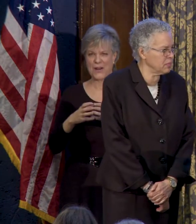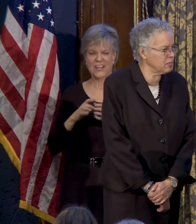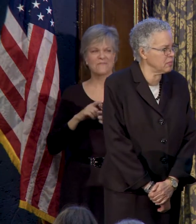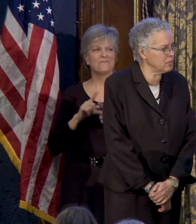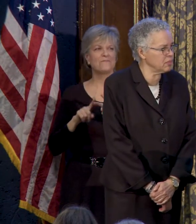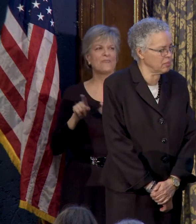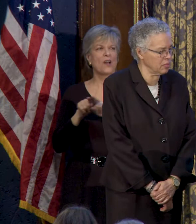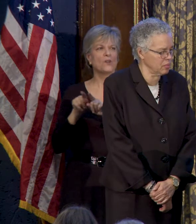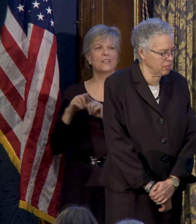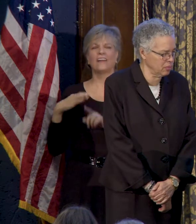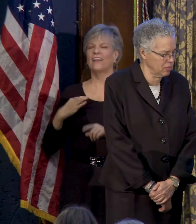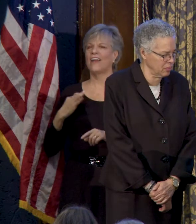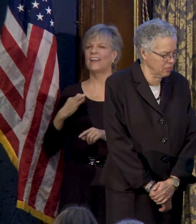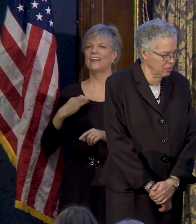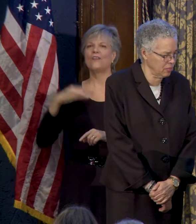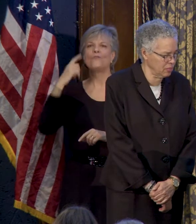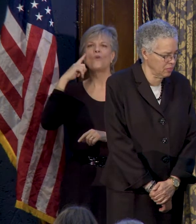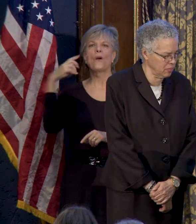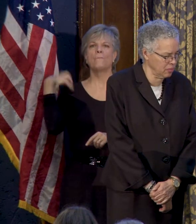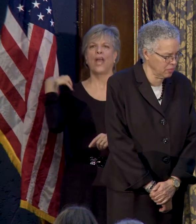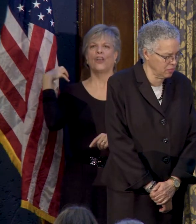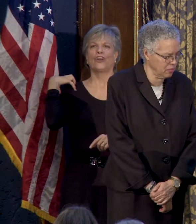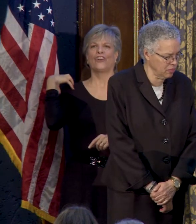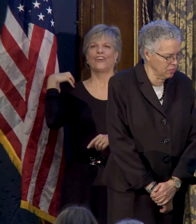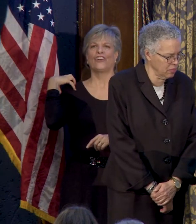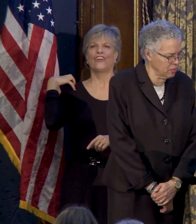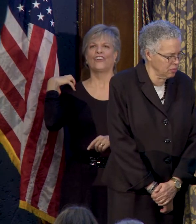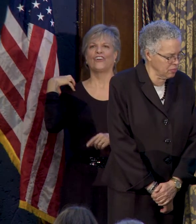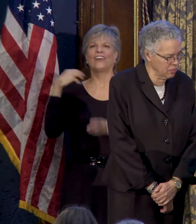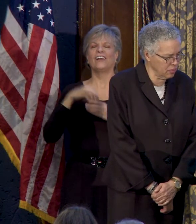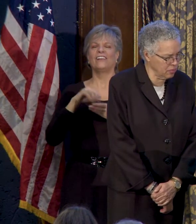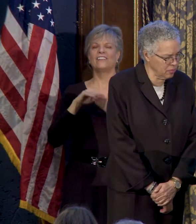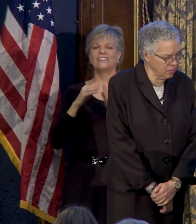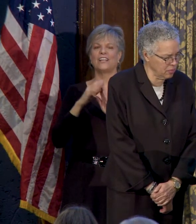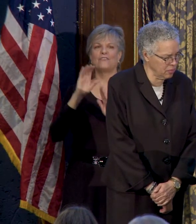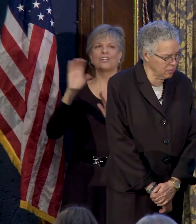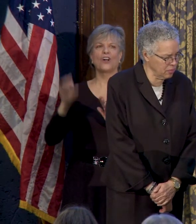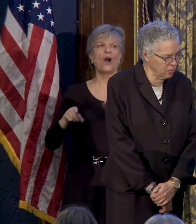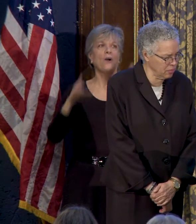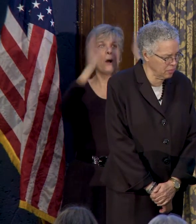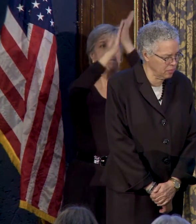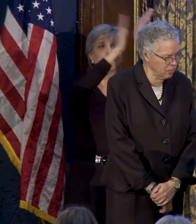You're also a candidate for mayor in the city of Chicago.